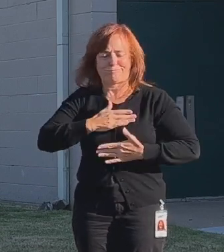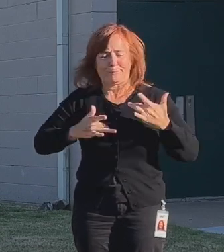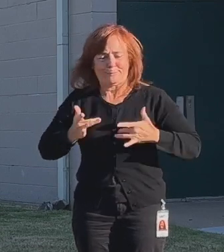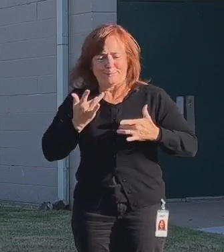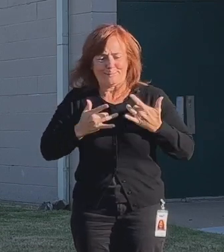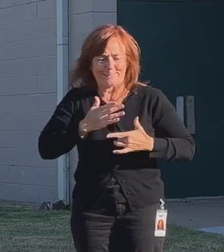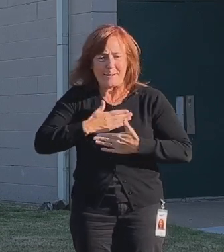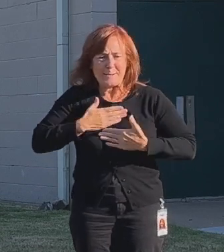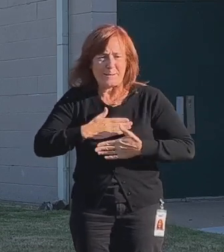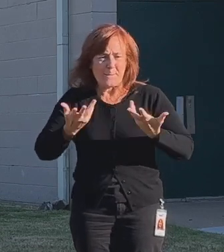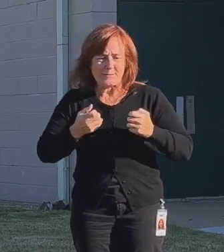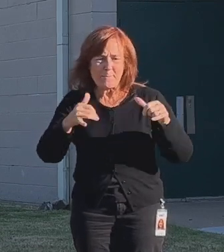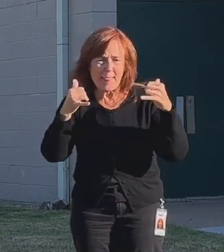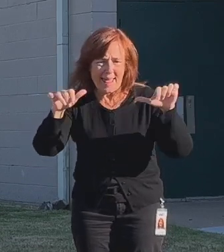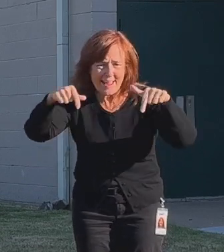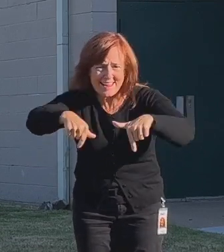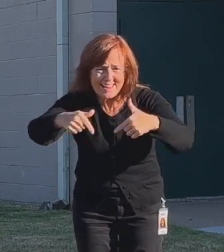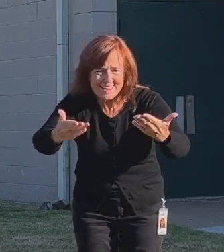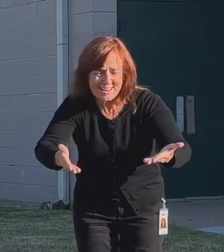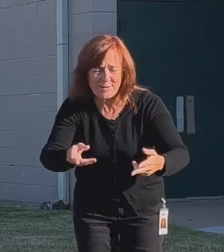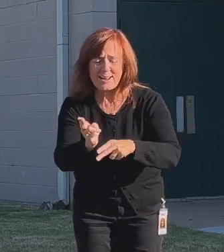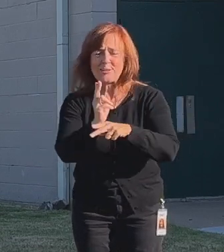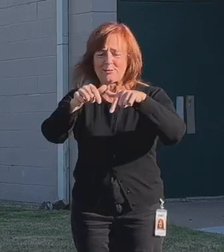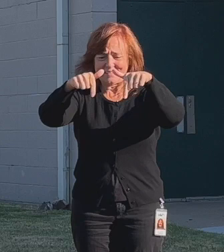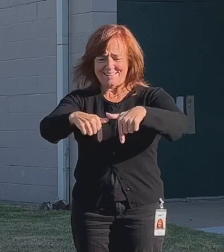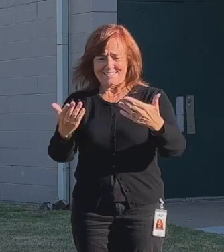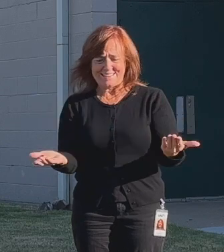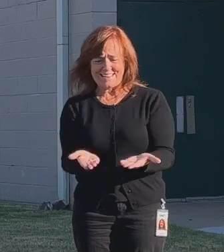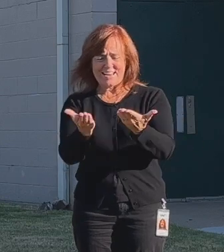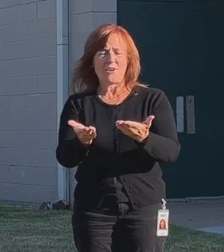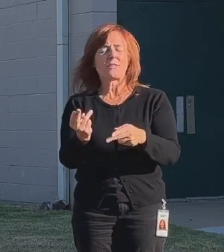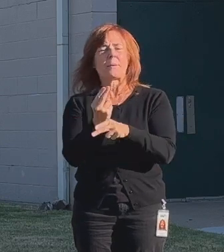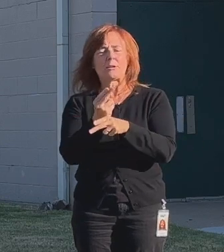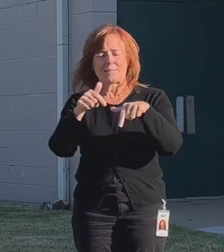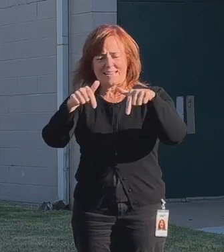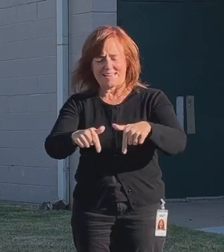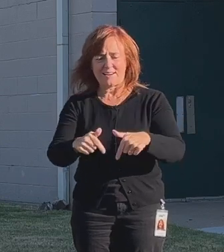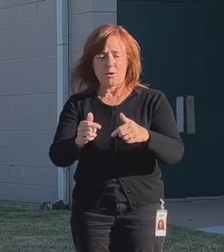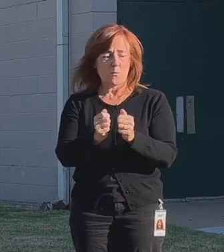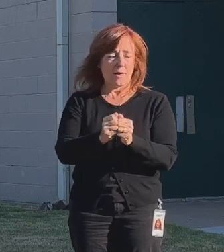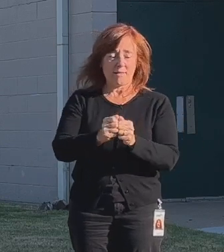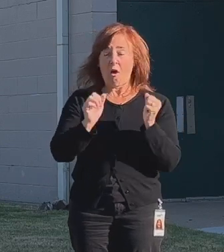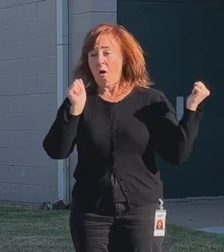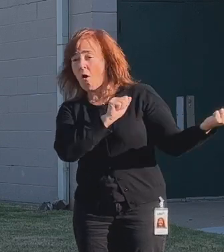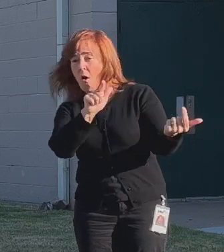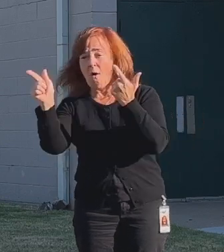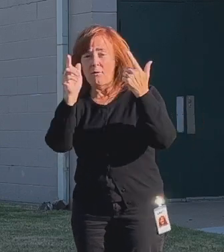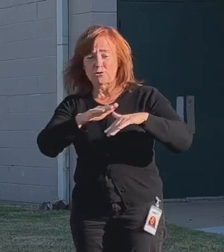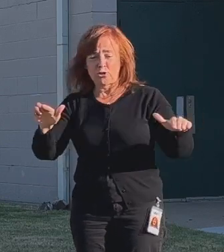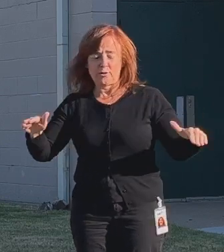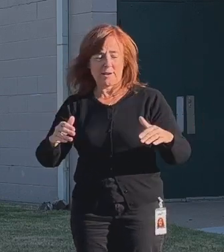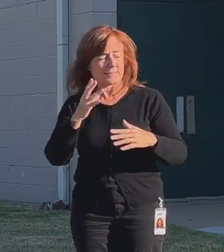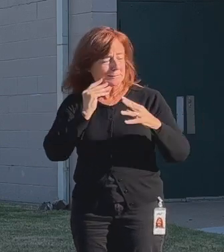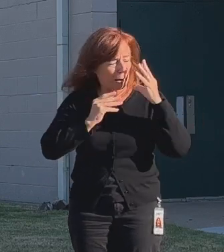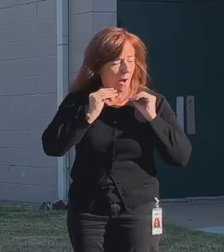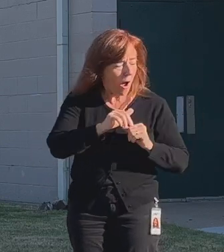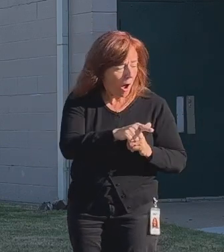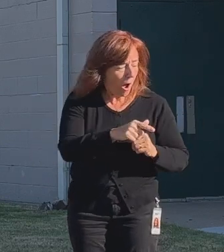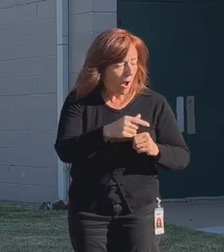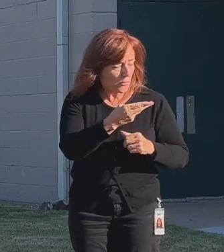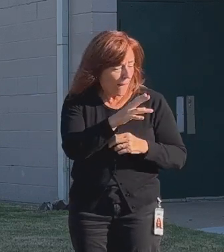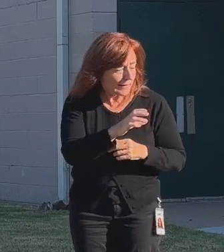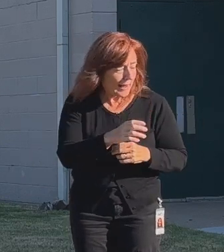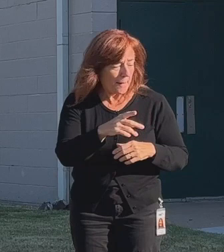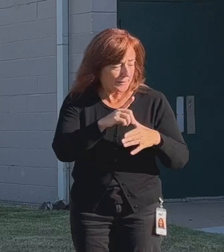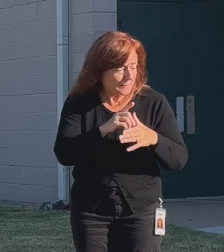is going to be super excited to use, and they're going to be using it side by side, having that great experience together